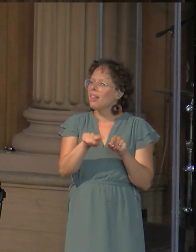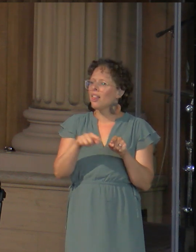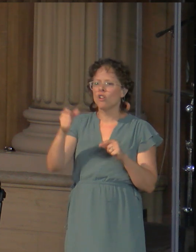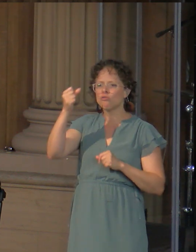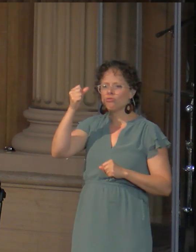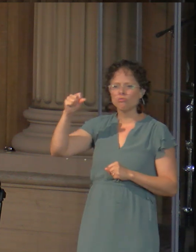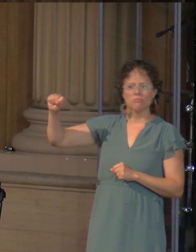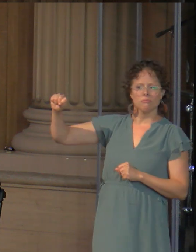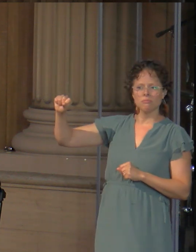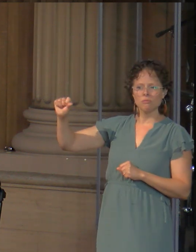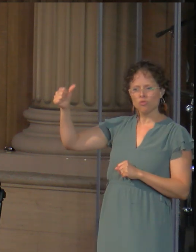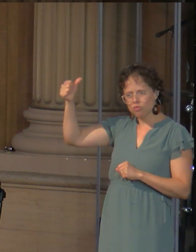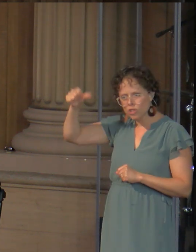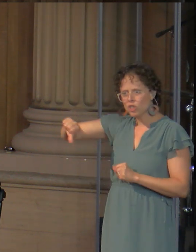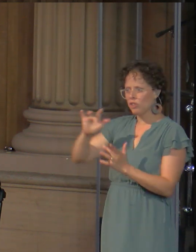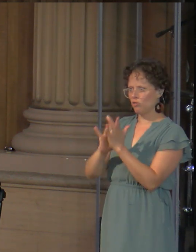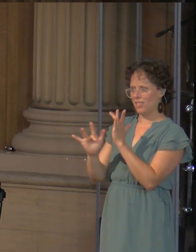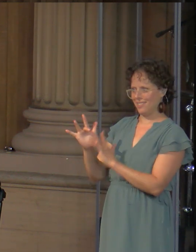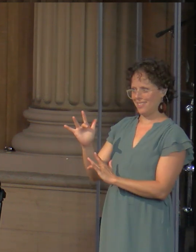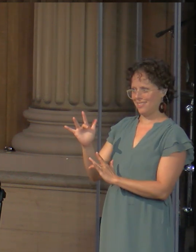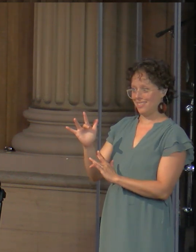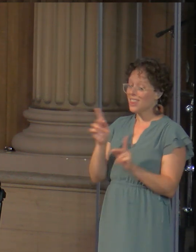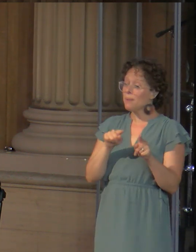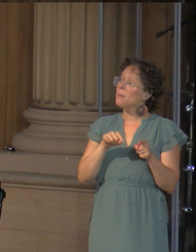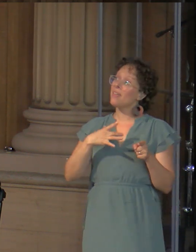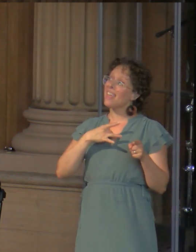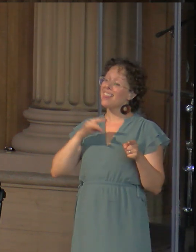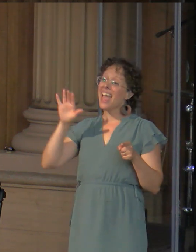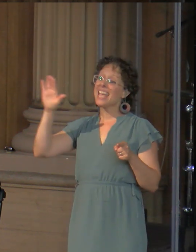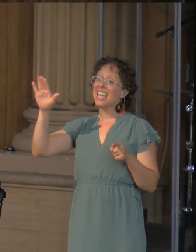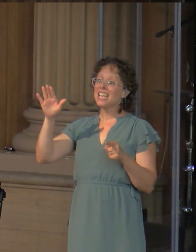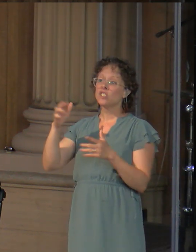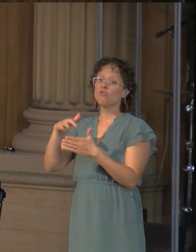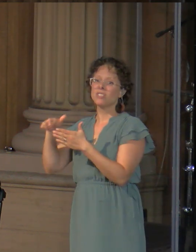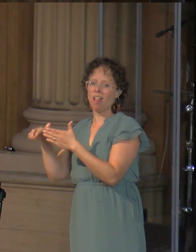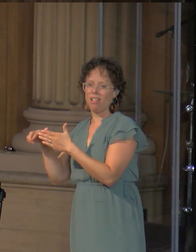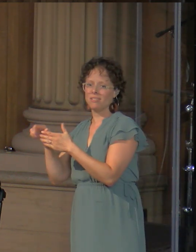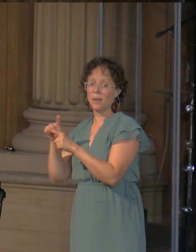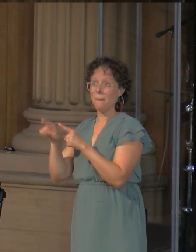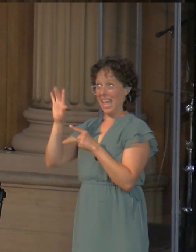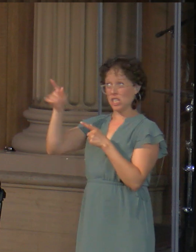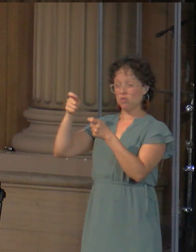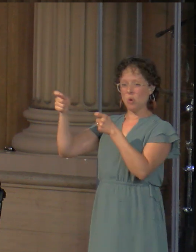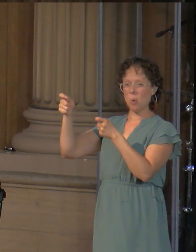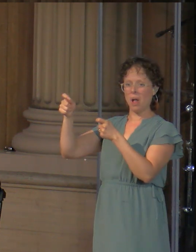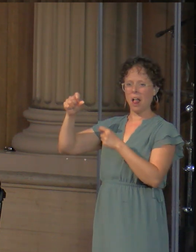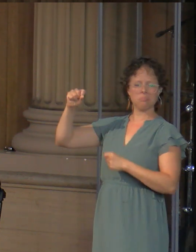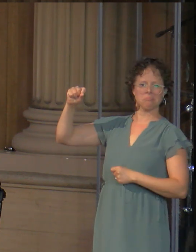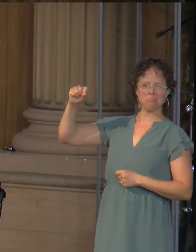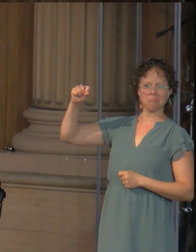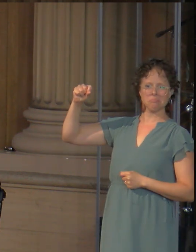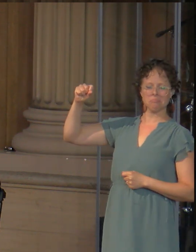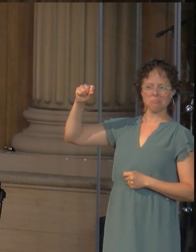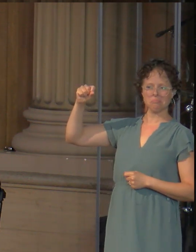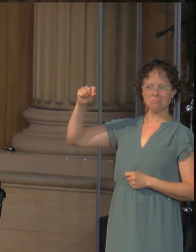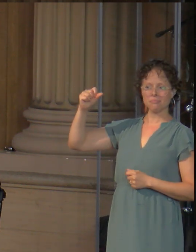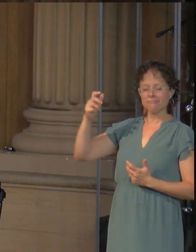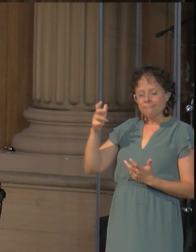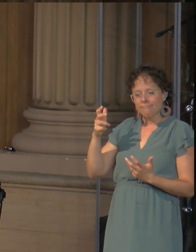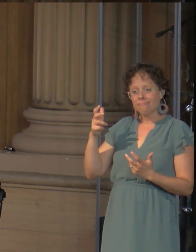They like the effects of Jesus. They just don't want to submit to the rule of Jesus. But evil abhors a vacuum,